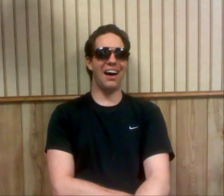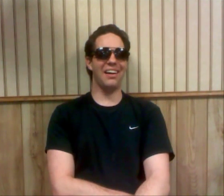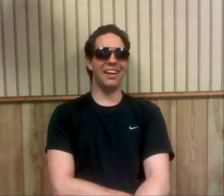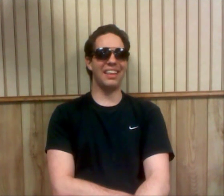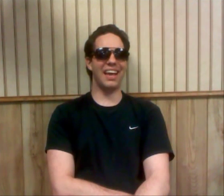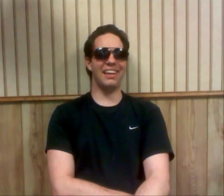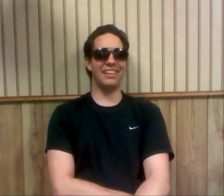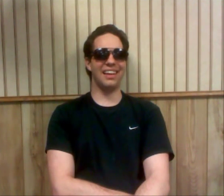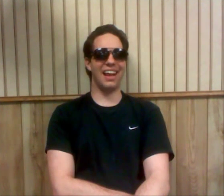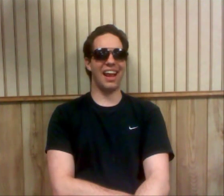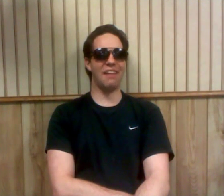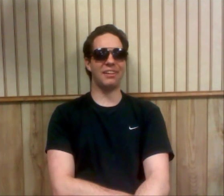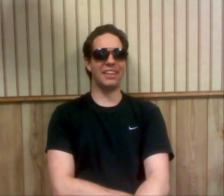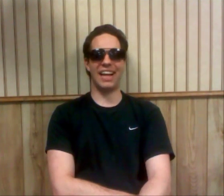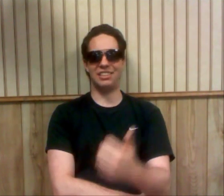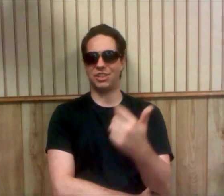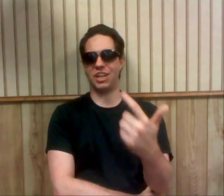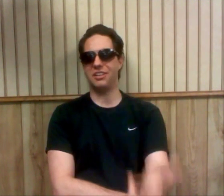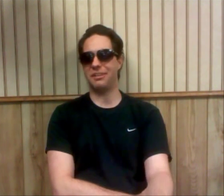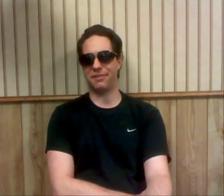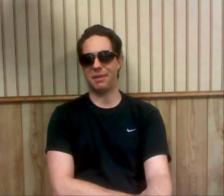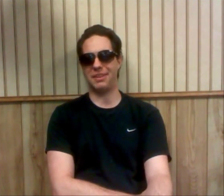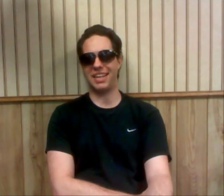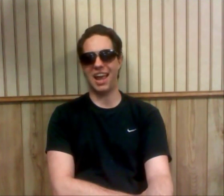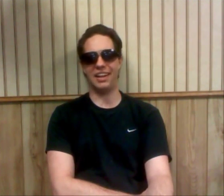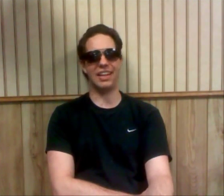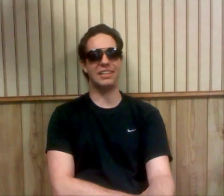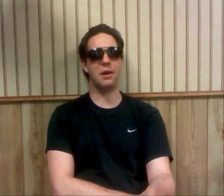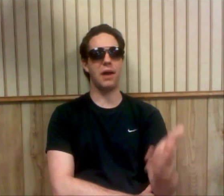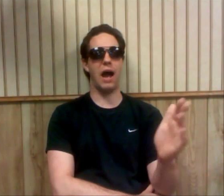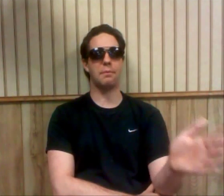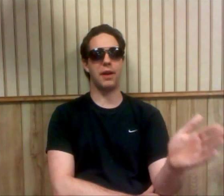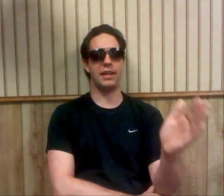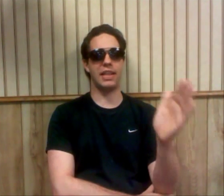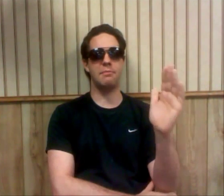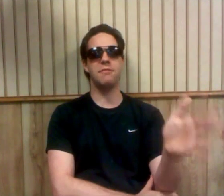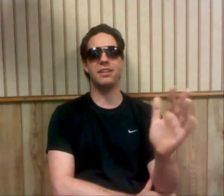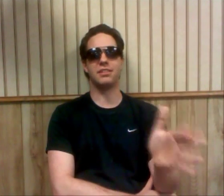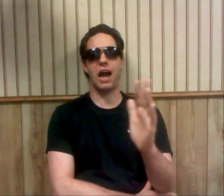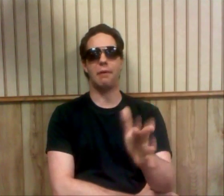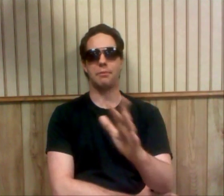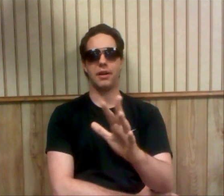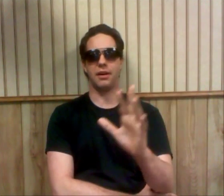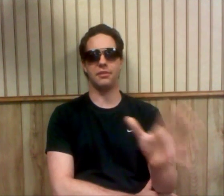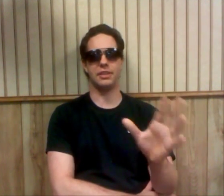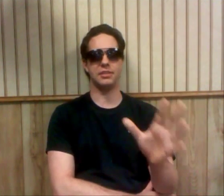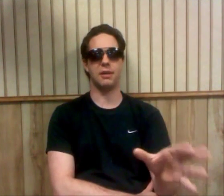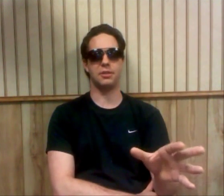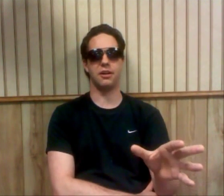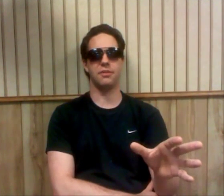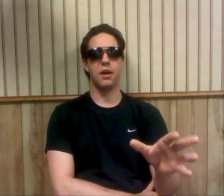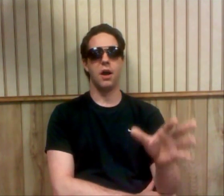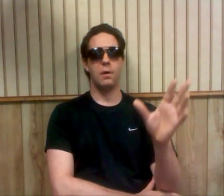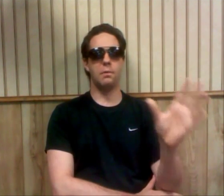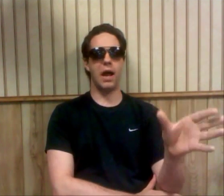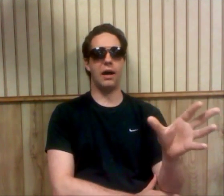And then everything ends shittily for them at the end. They don't operate, that movie doesn't operate under the assumption of, well,